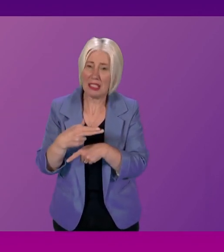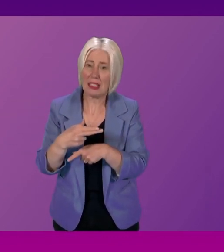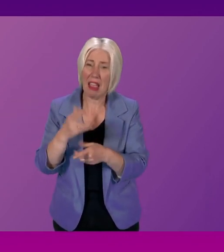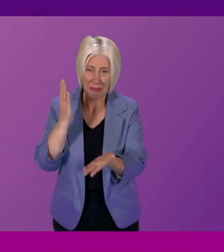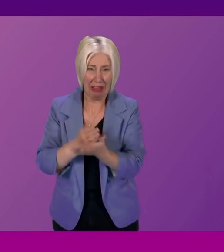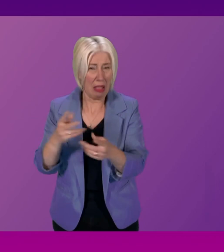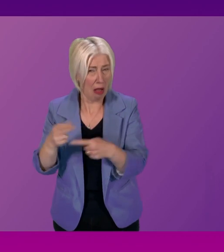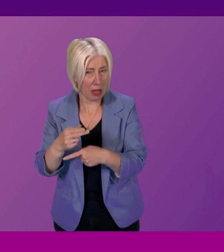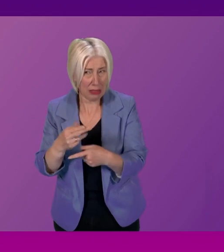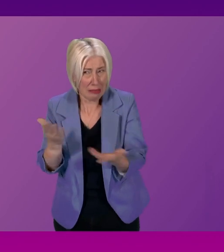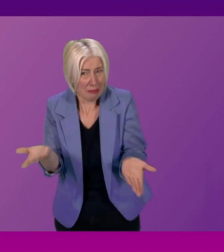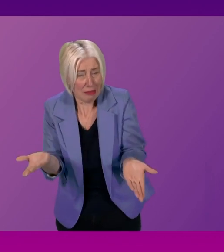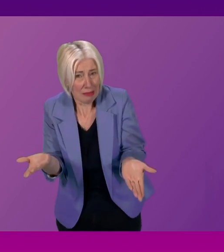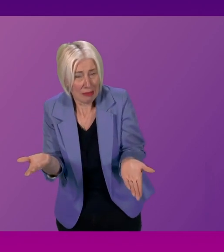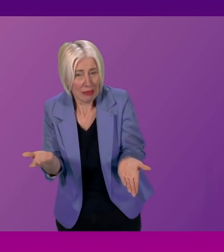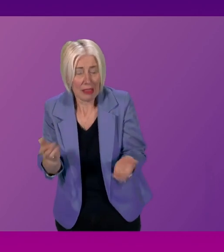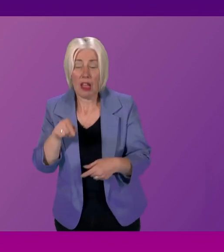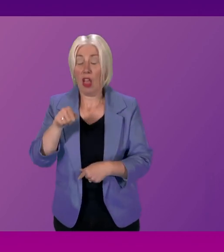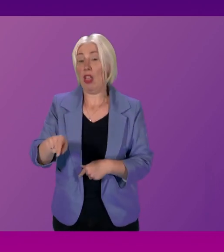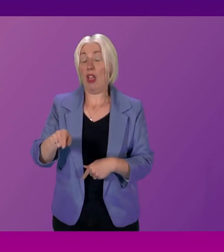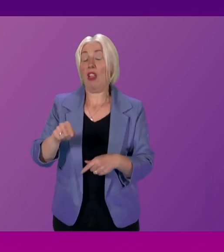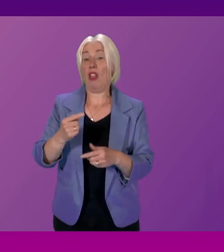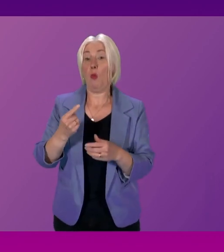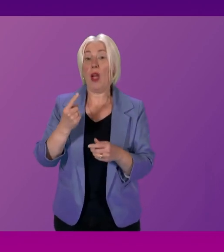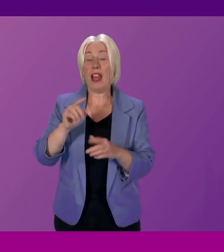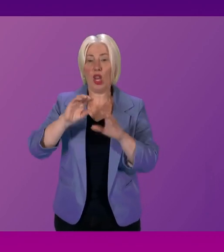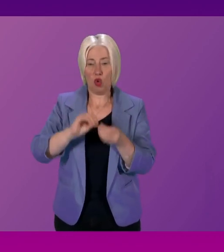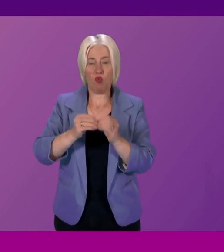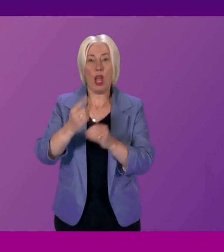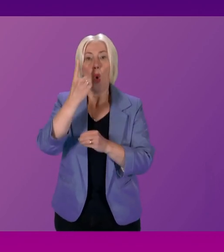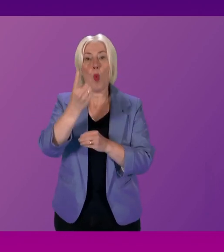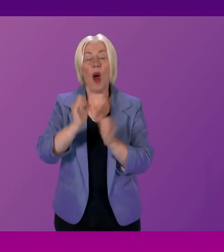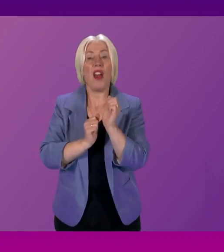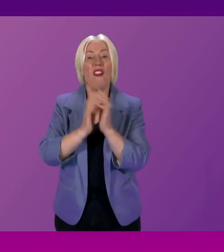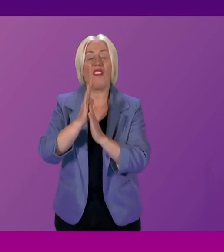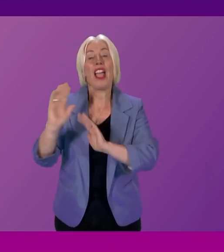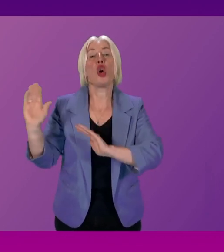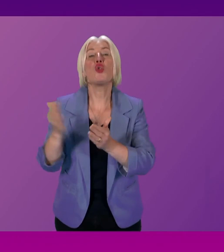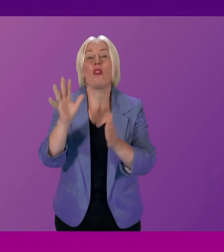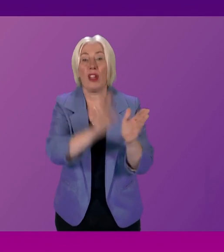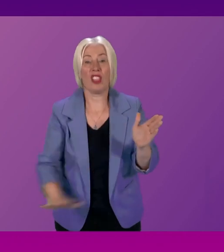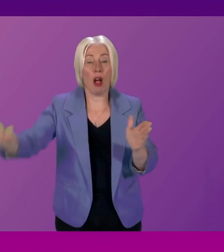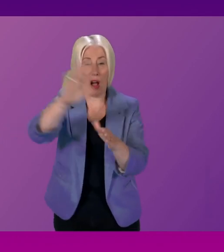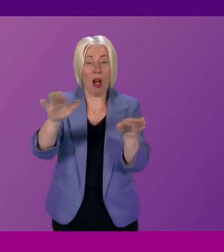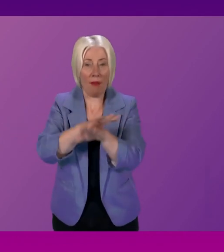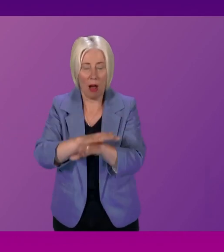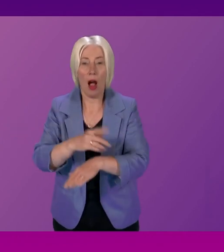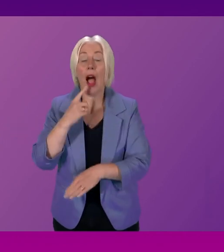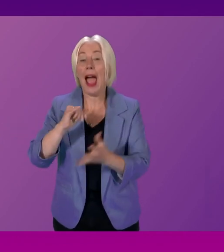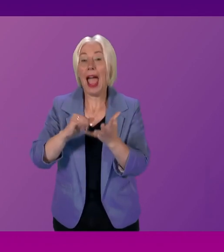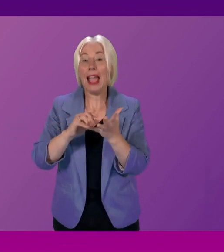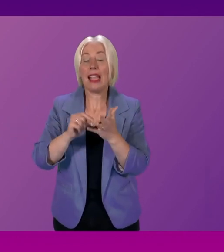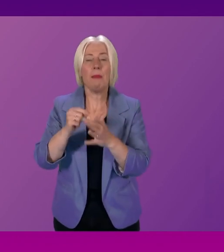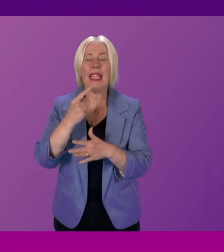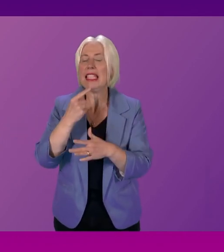what is? When the single fire service was created, the SNP said that it would, and I quote, not